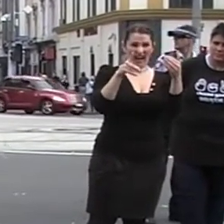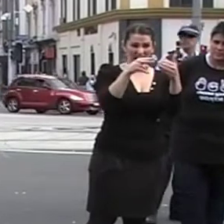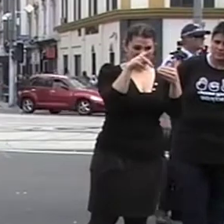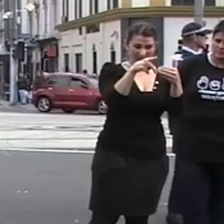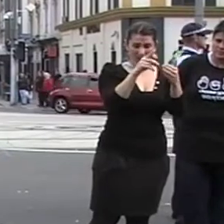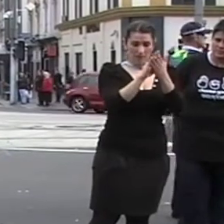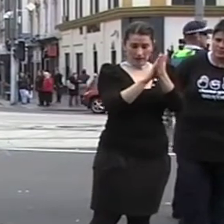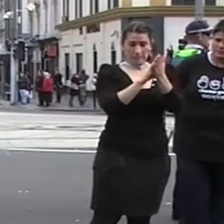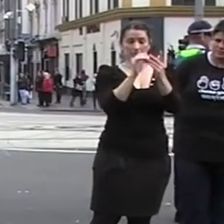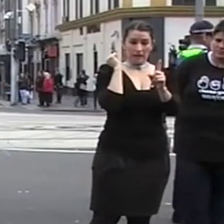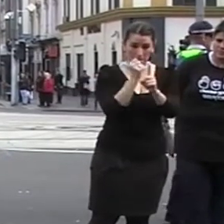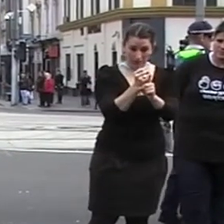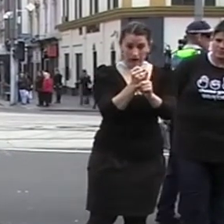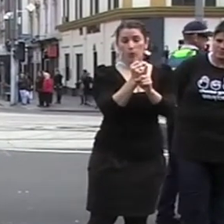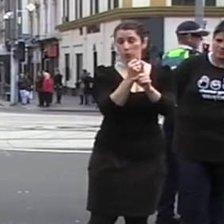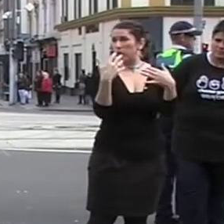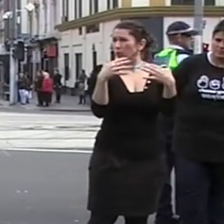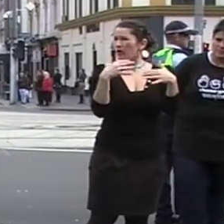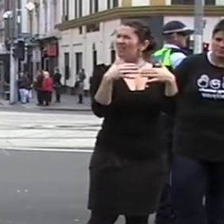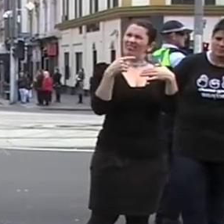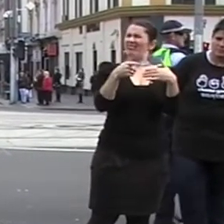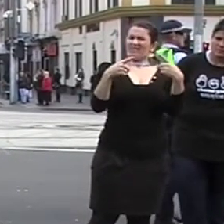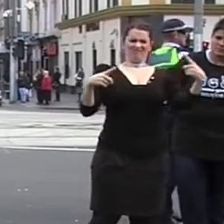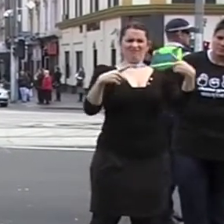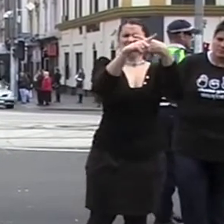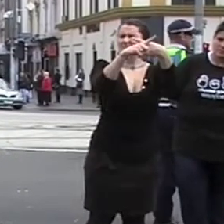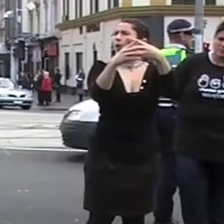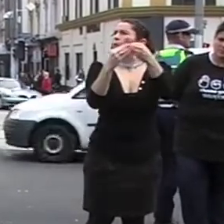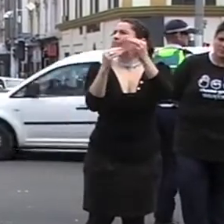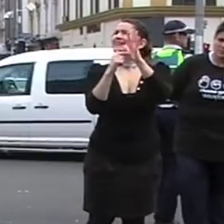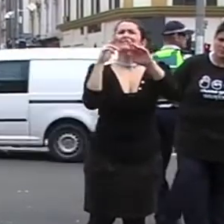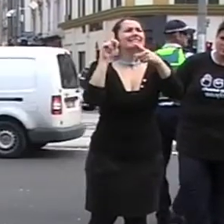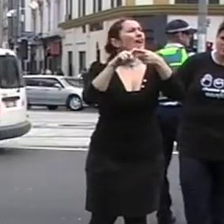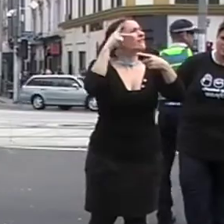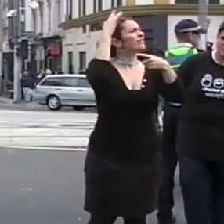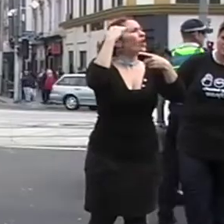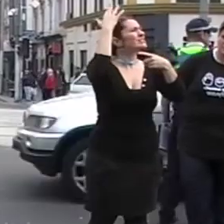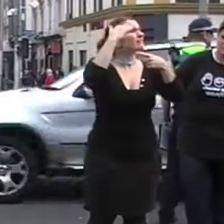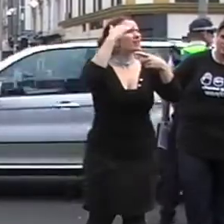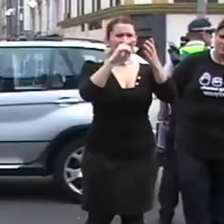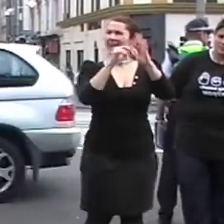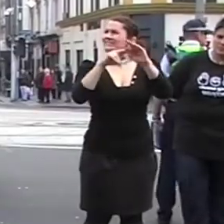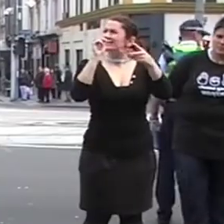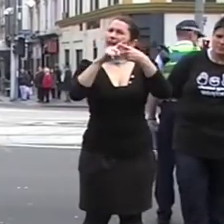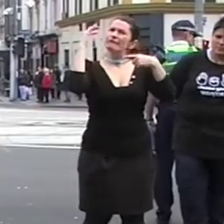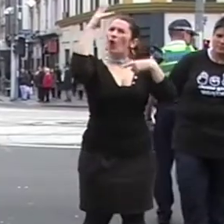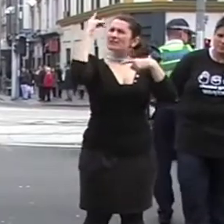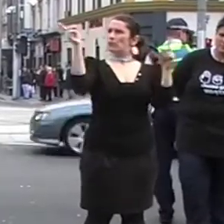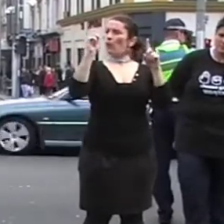philosophy of TAFE, which is to provide acceptable, low cost training for all who need it, despite their background